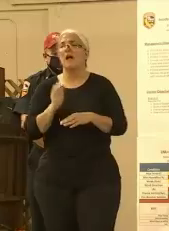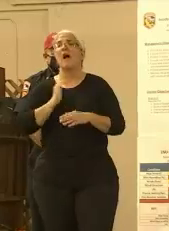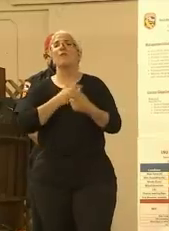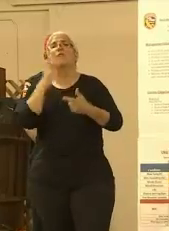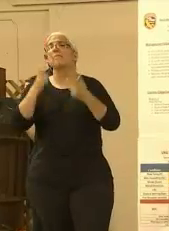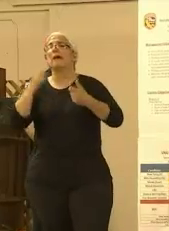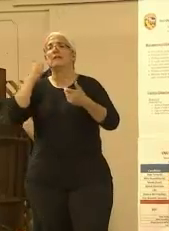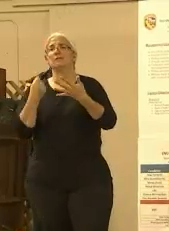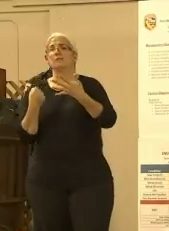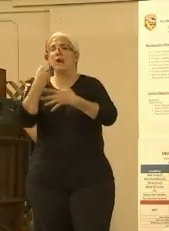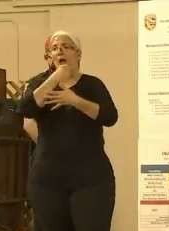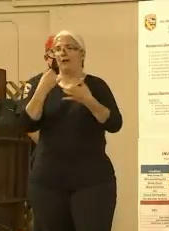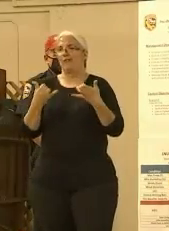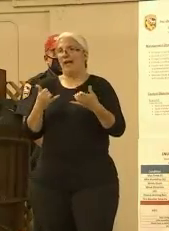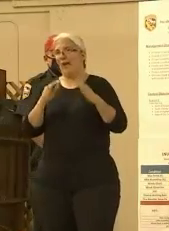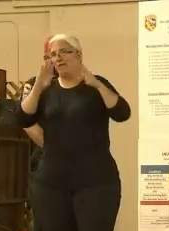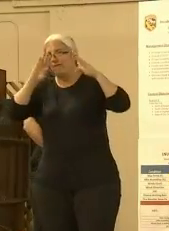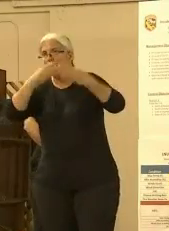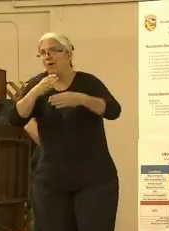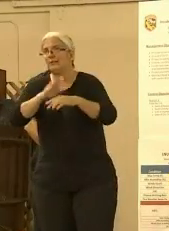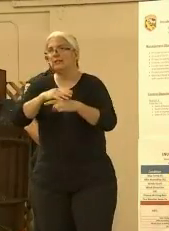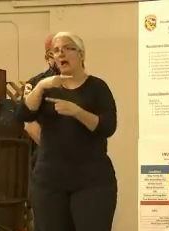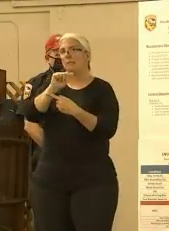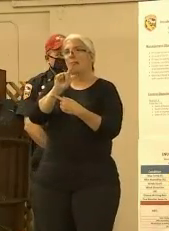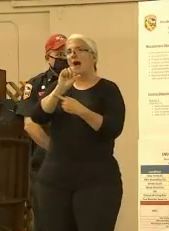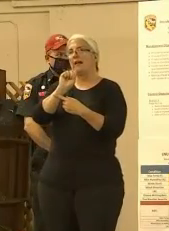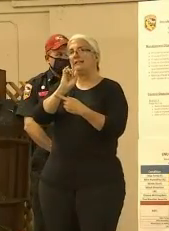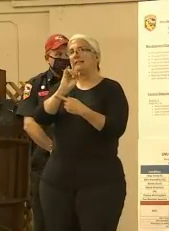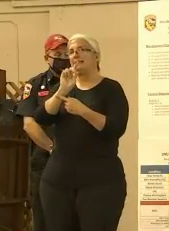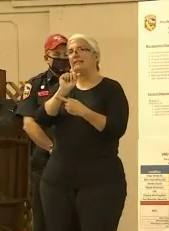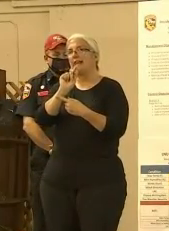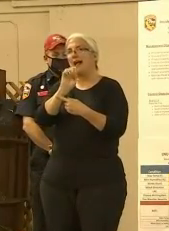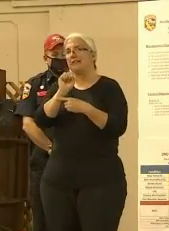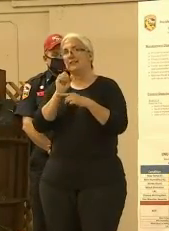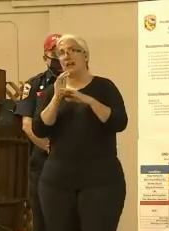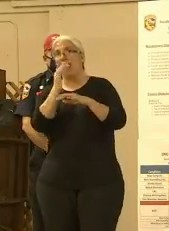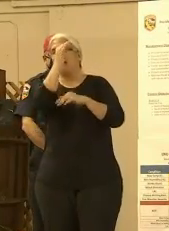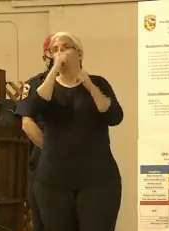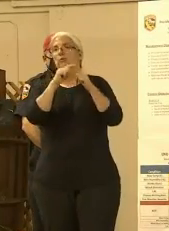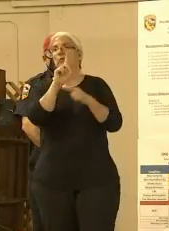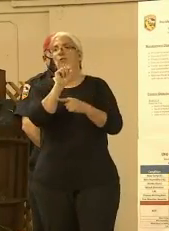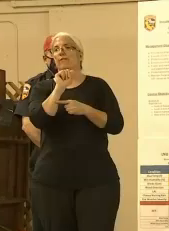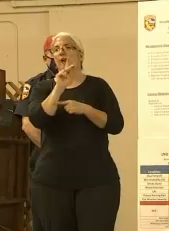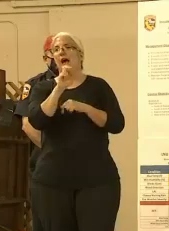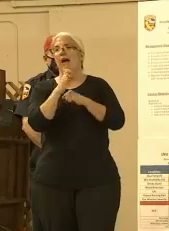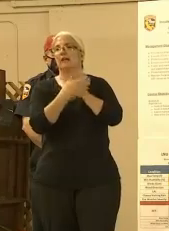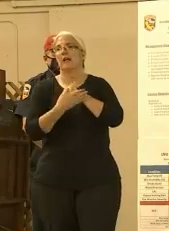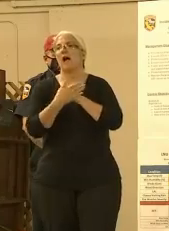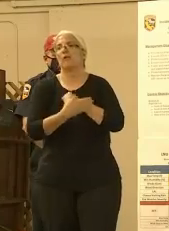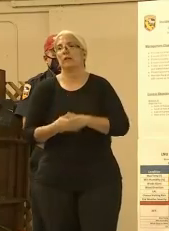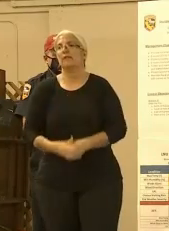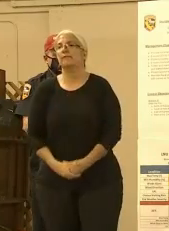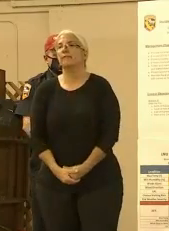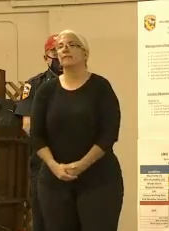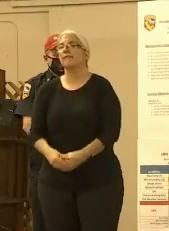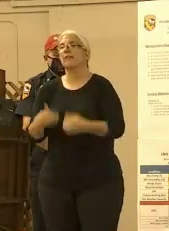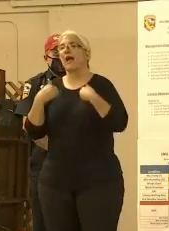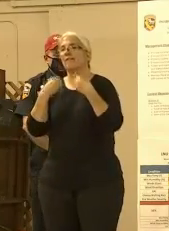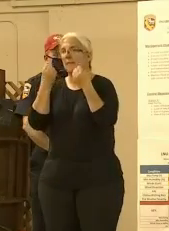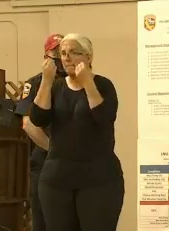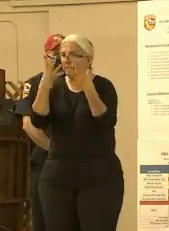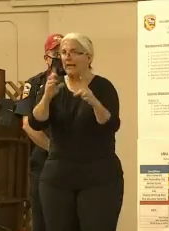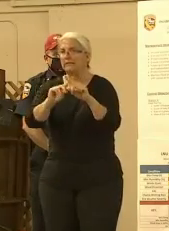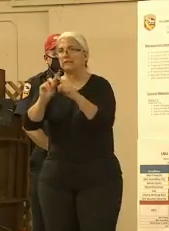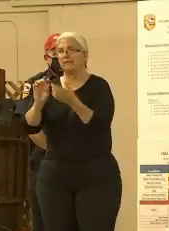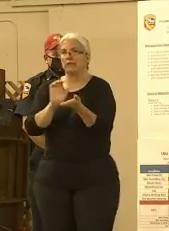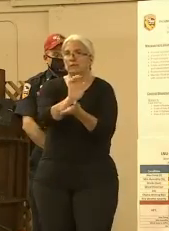the Lake County line. In that area, there's a bunch of Dozers, engine crews, trying to get a line connected, which will